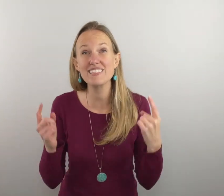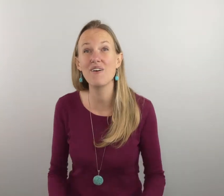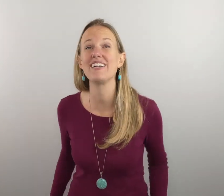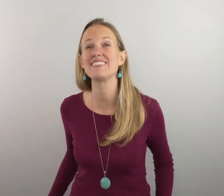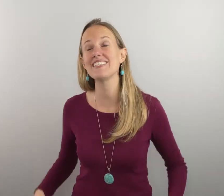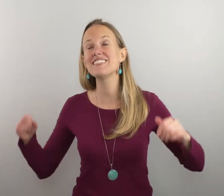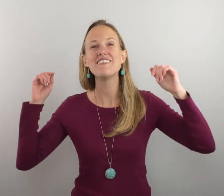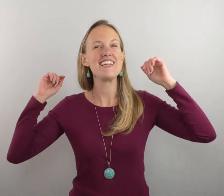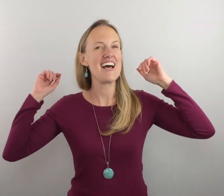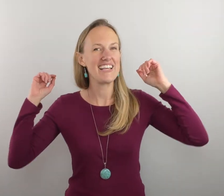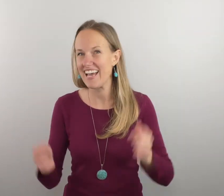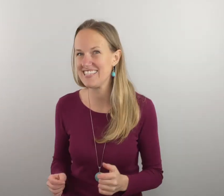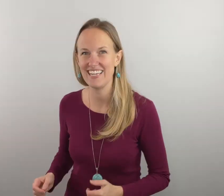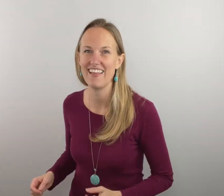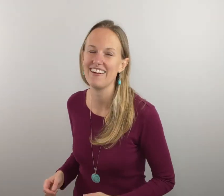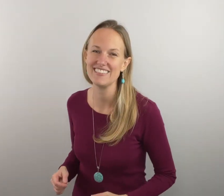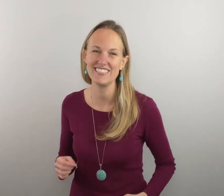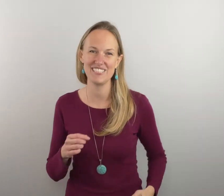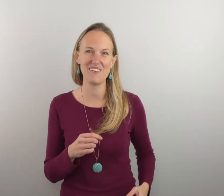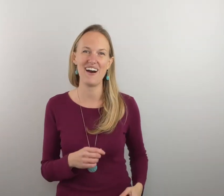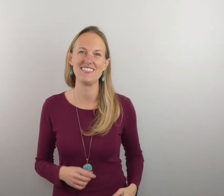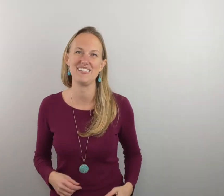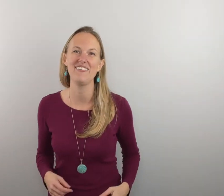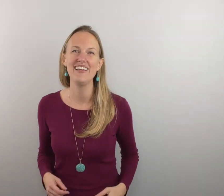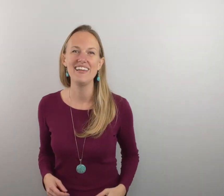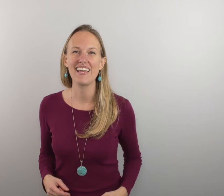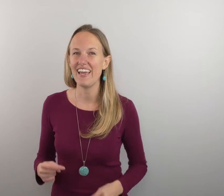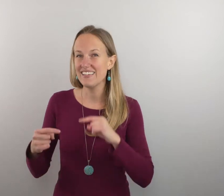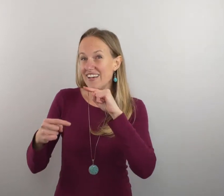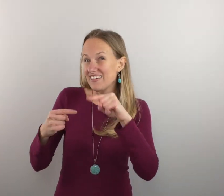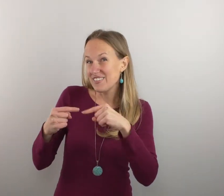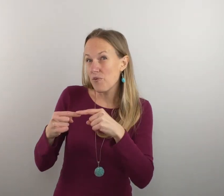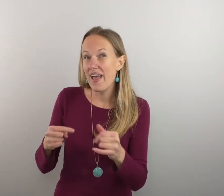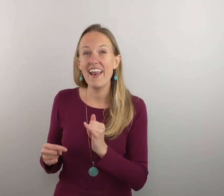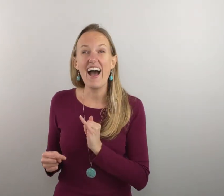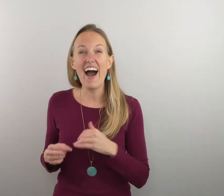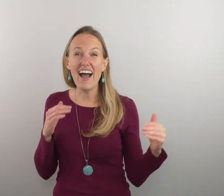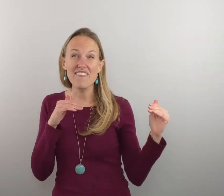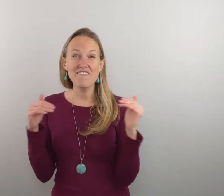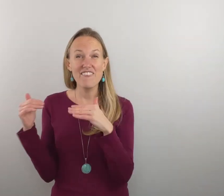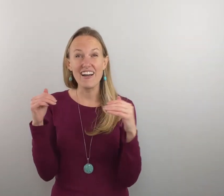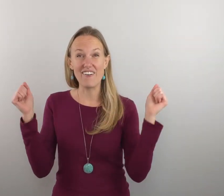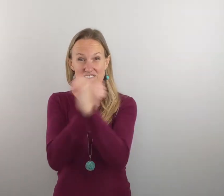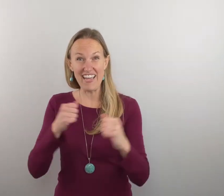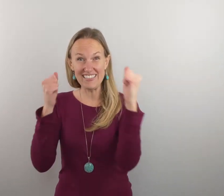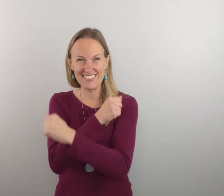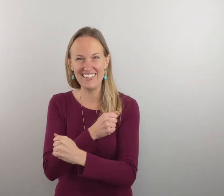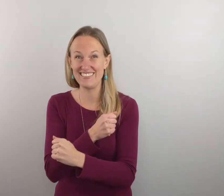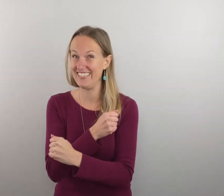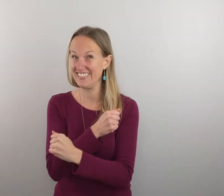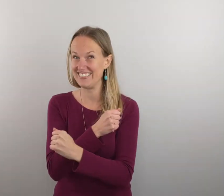chorus let's do it again together because it's just so awesome okay so when i fight or fight see i just